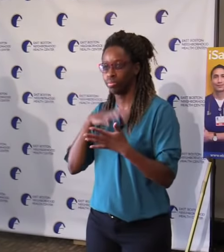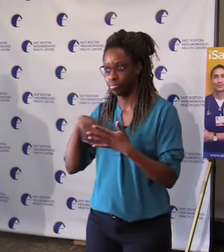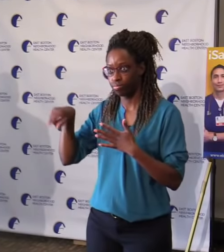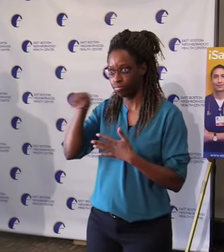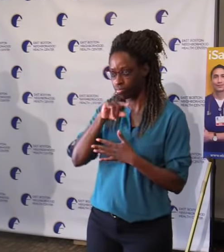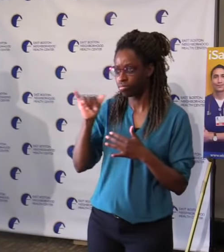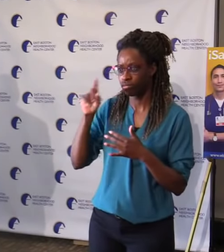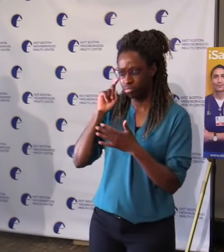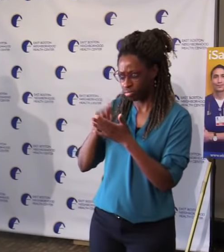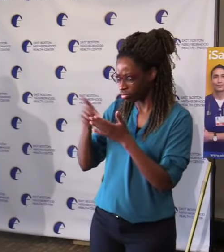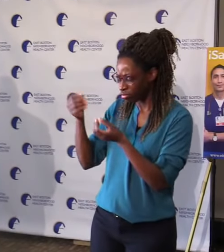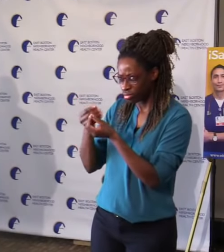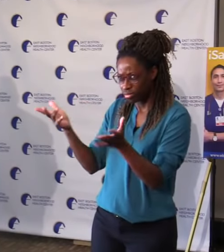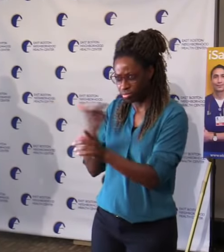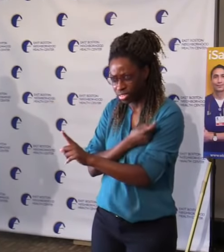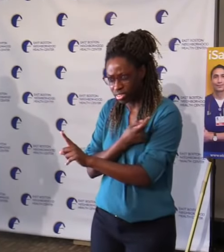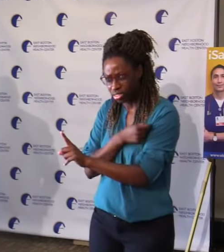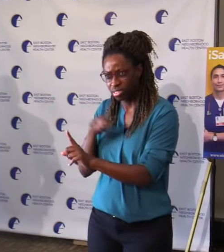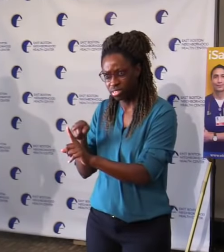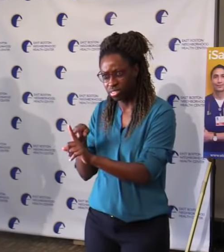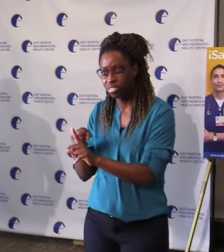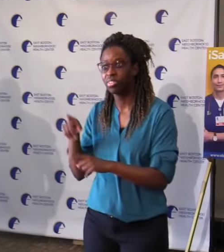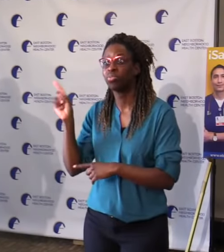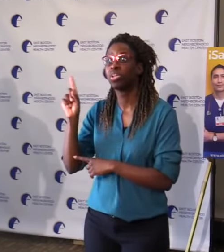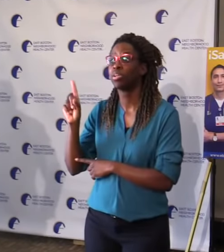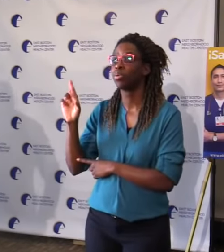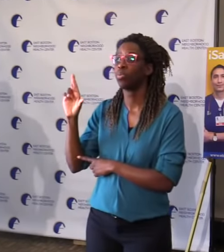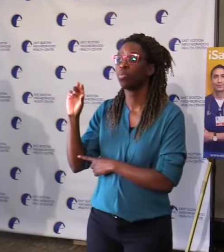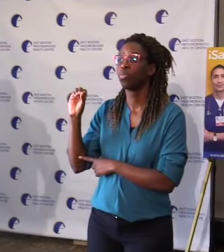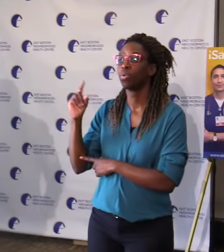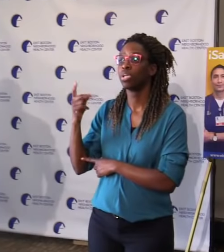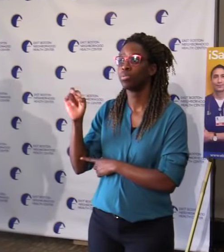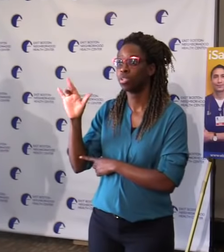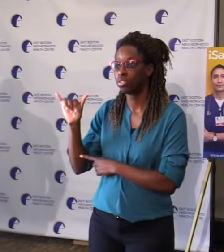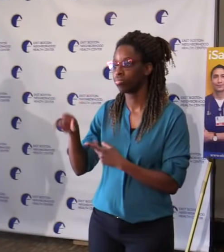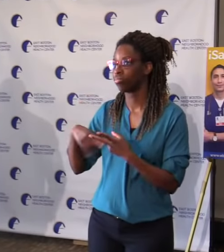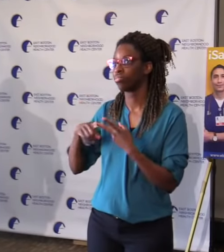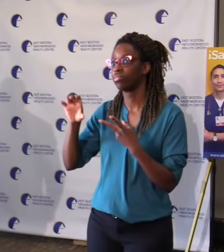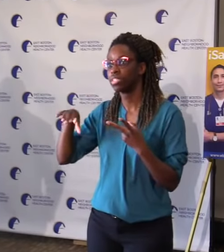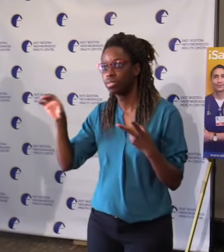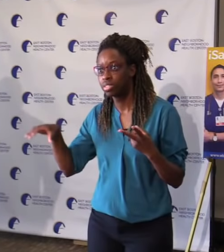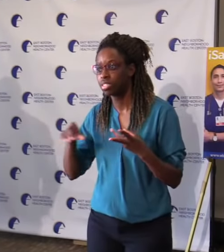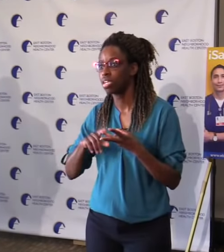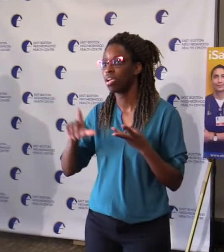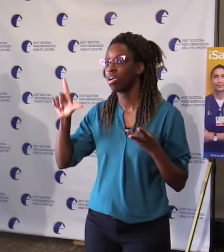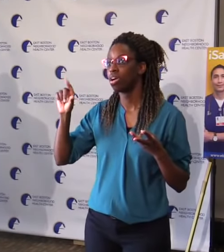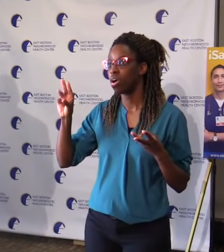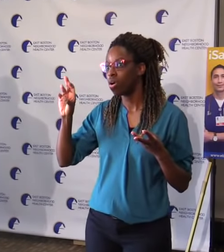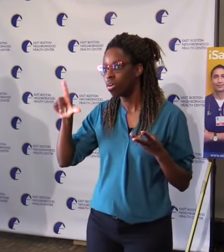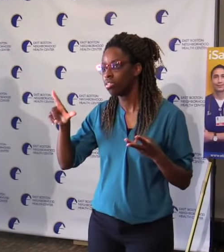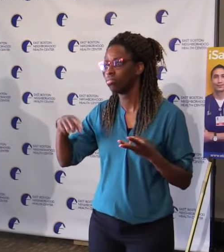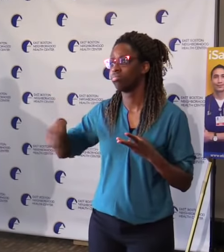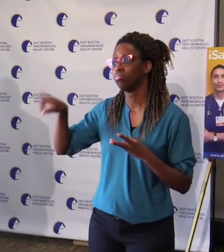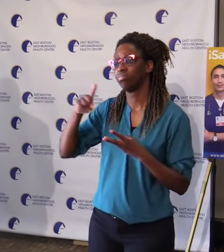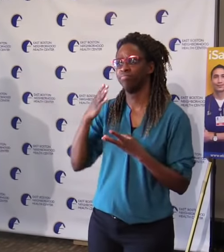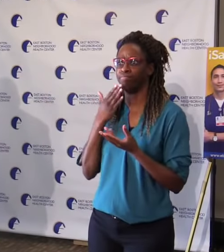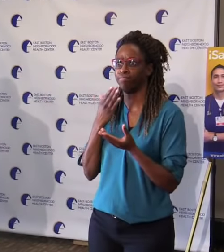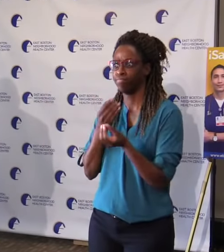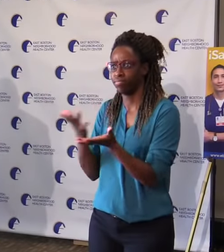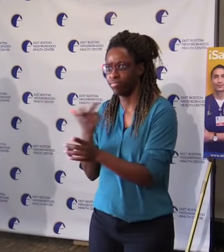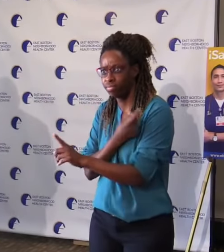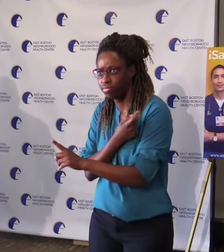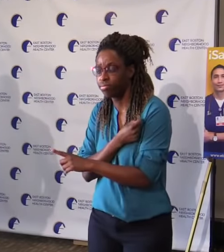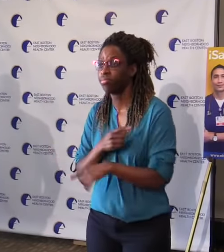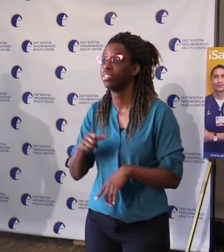when they were running short on vaccines. Some, like East Boston Neighborhood Health Center, as well as Lynn Community Health Center, Greater